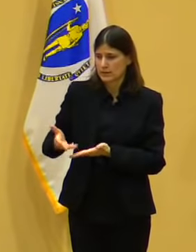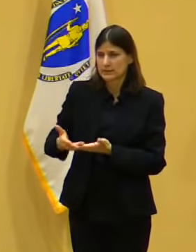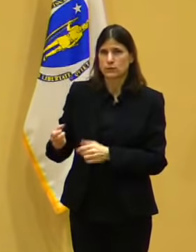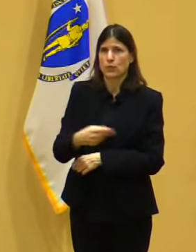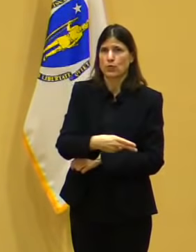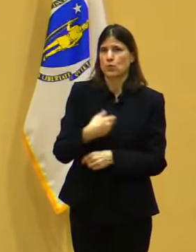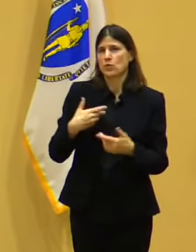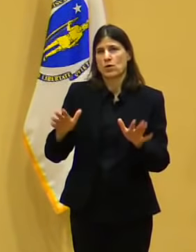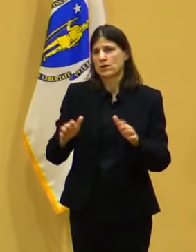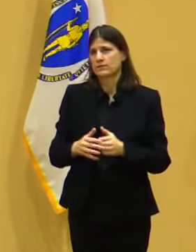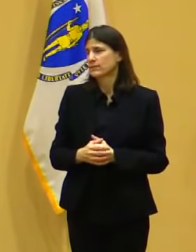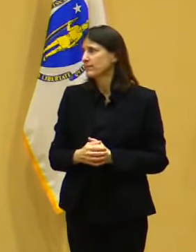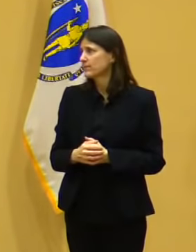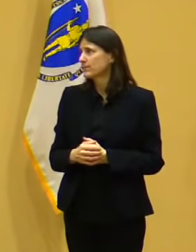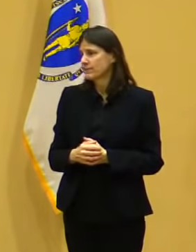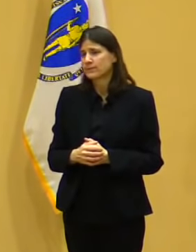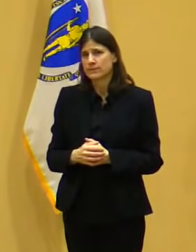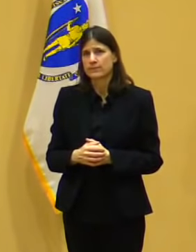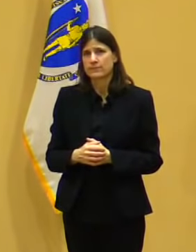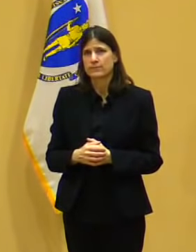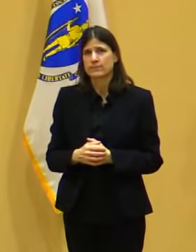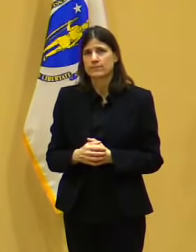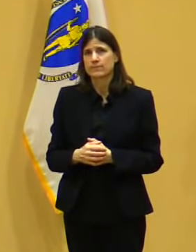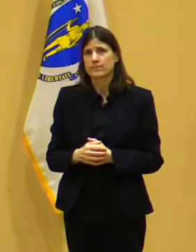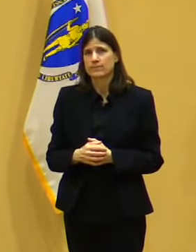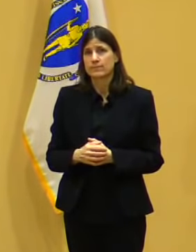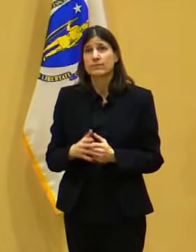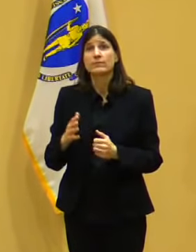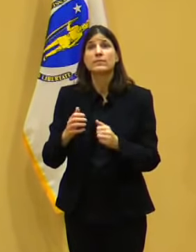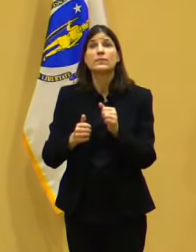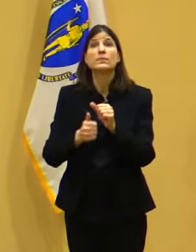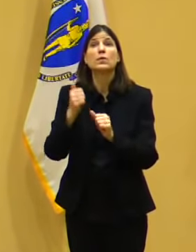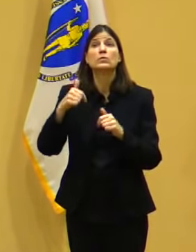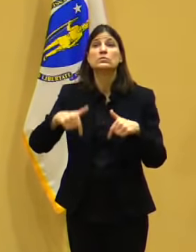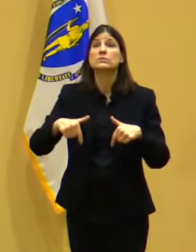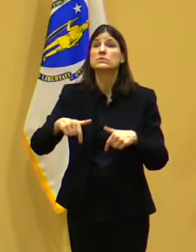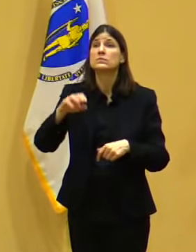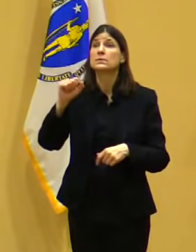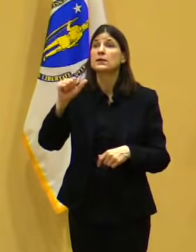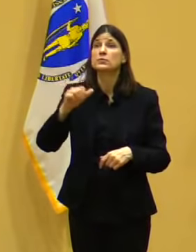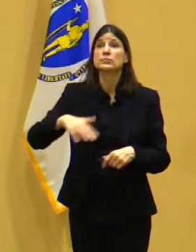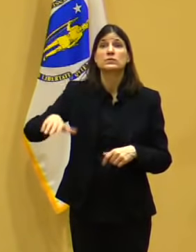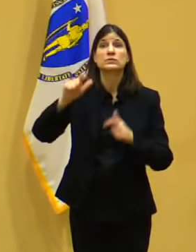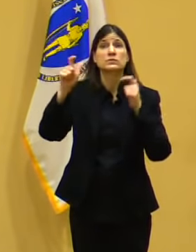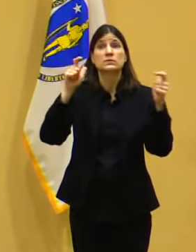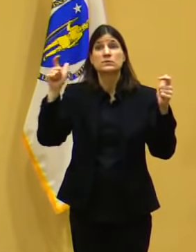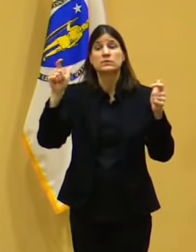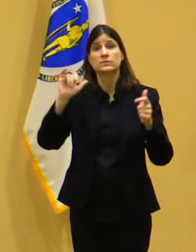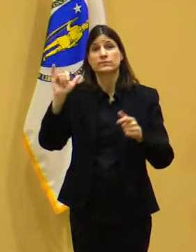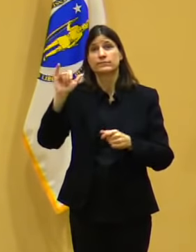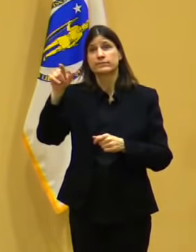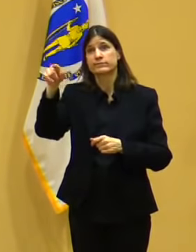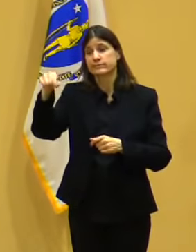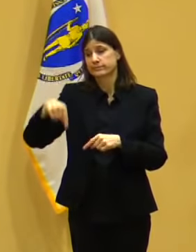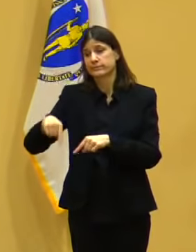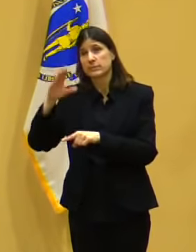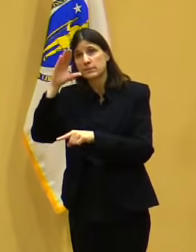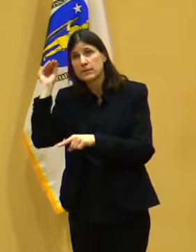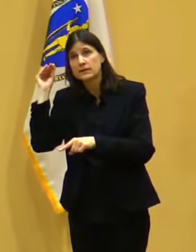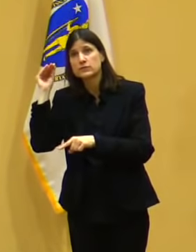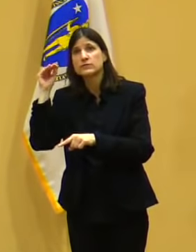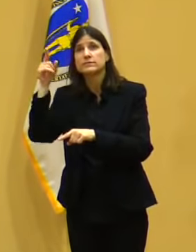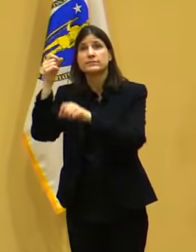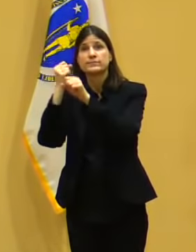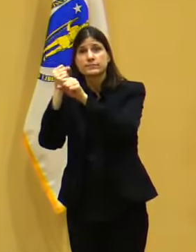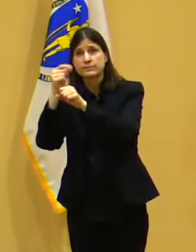think what I would say about that is most of the sites are working on guidance they got from us, so are the providers, all of the folks